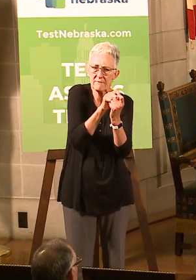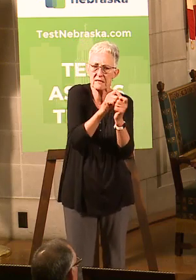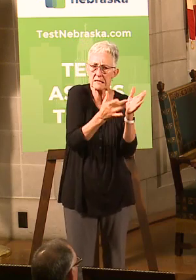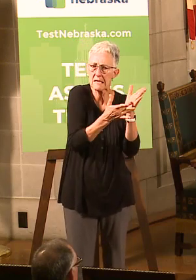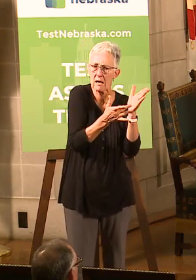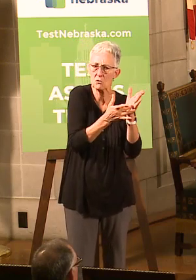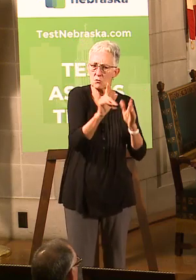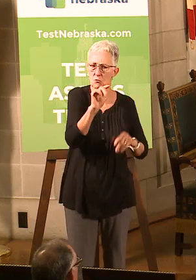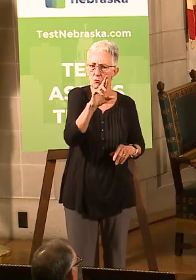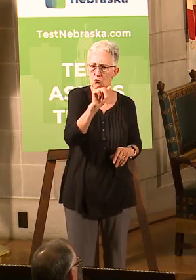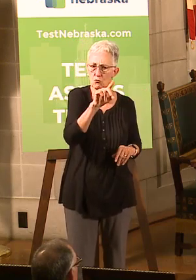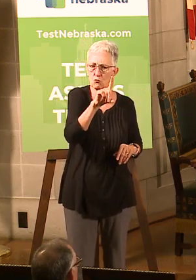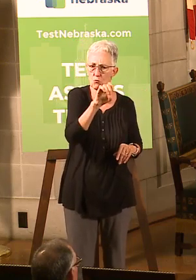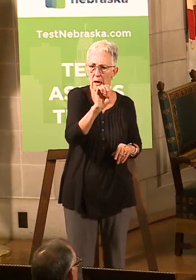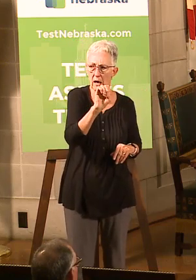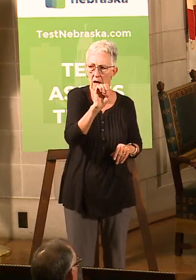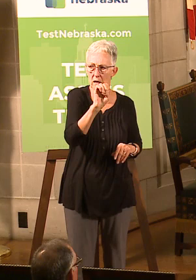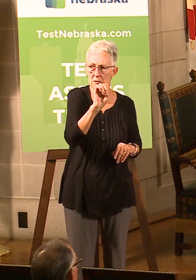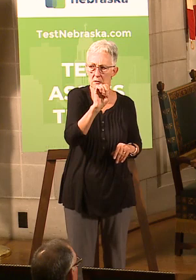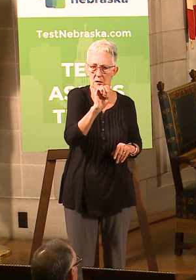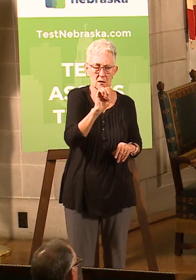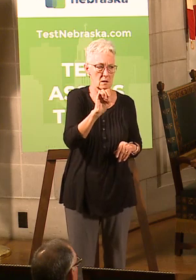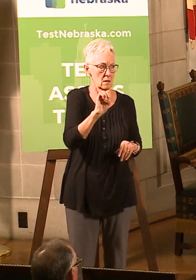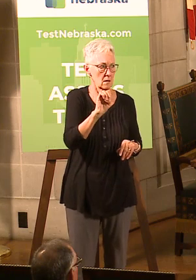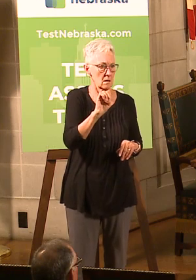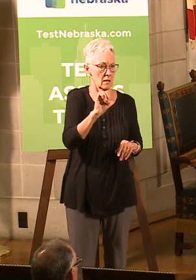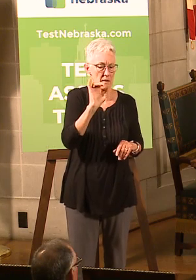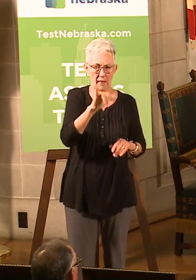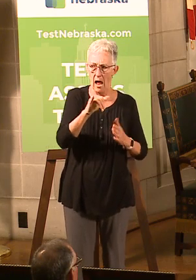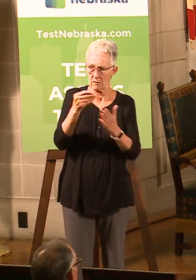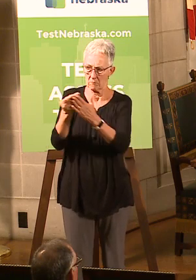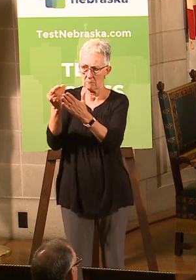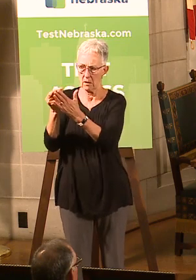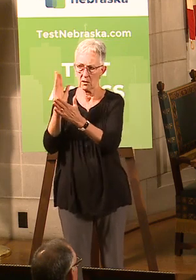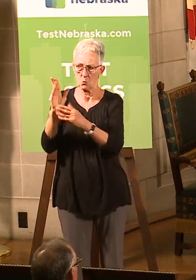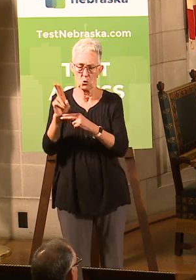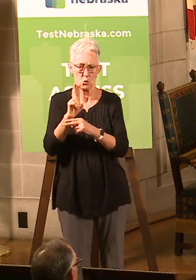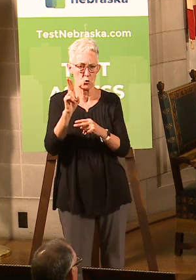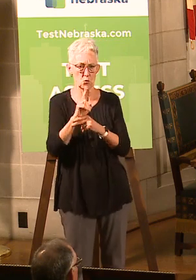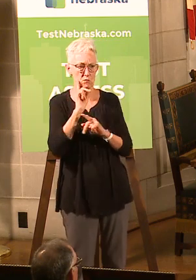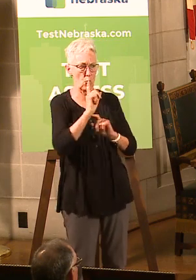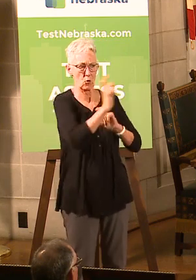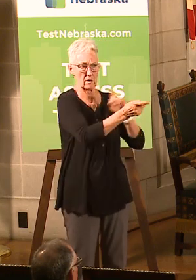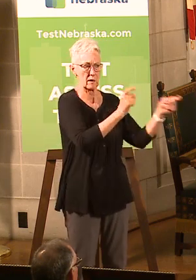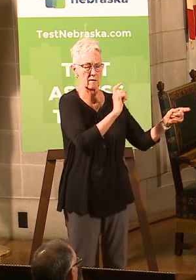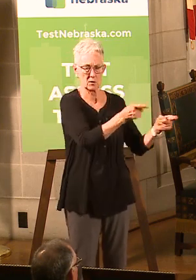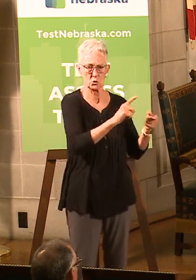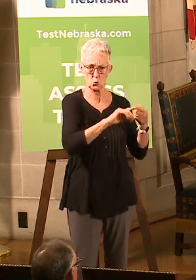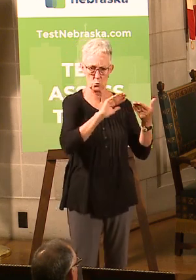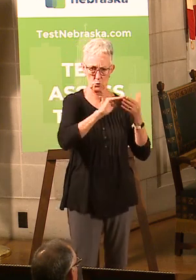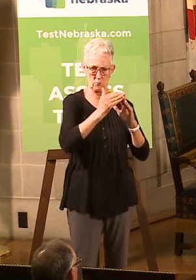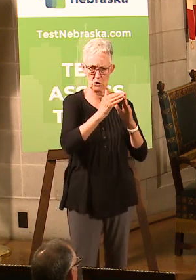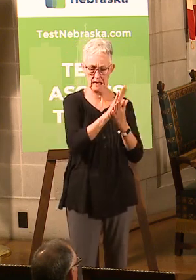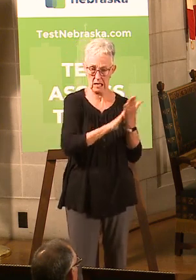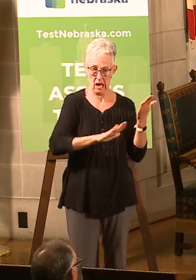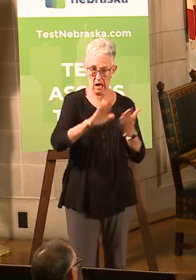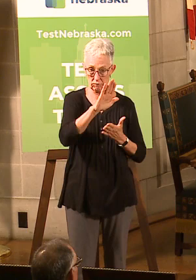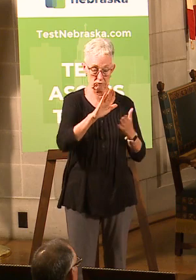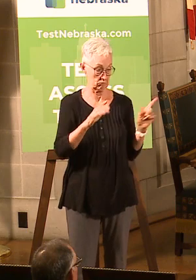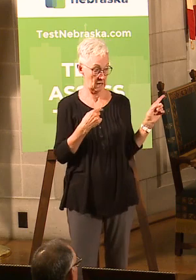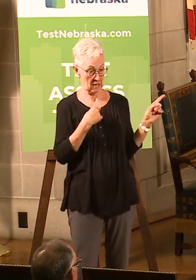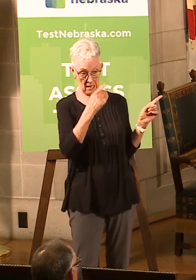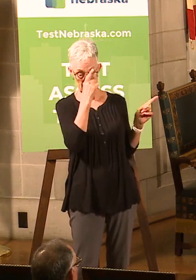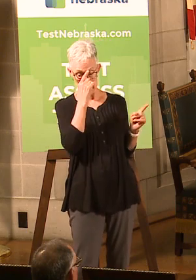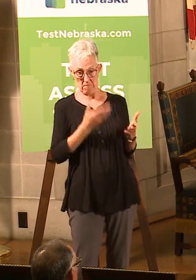workforce investment program? And, you know, I'm thinking things like it could be computer